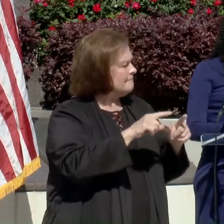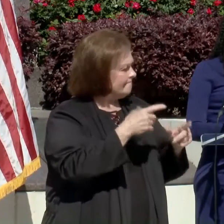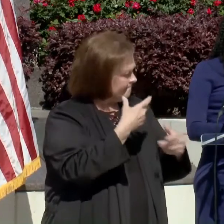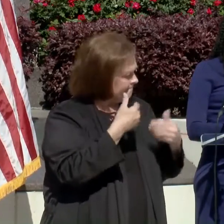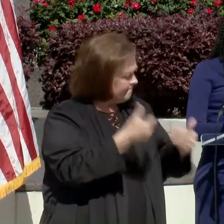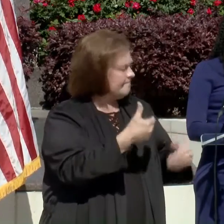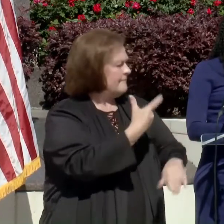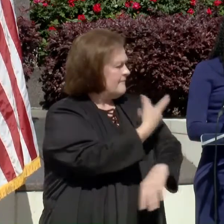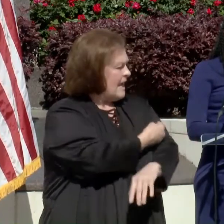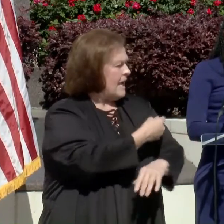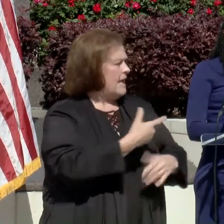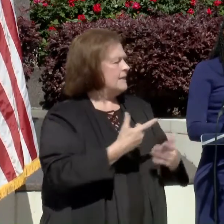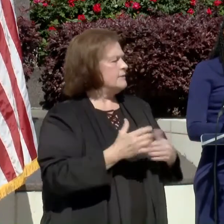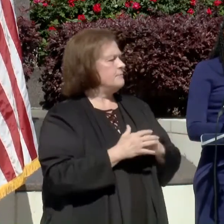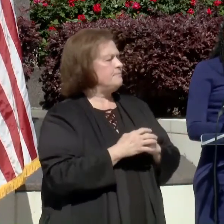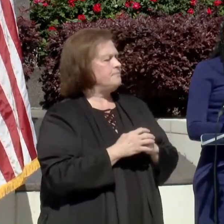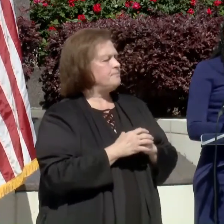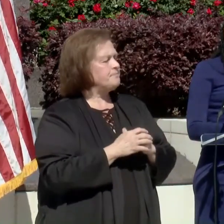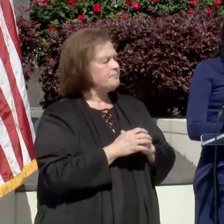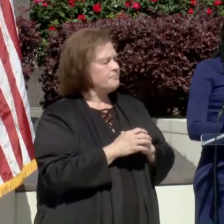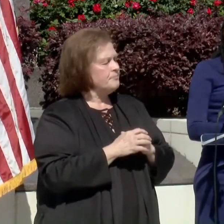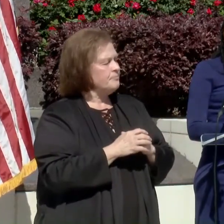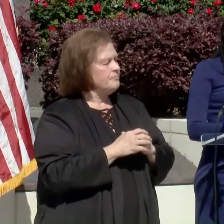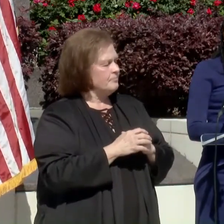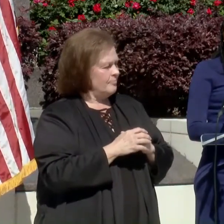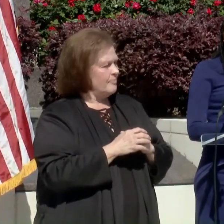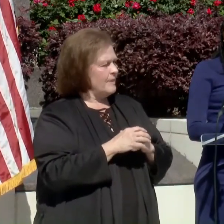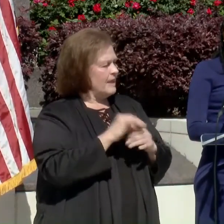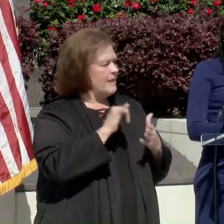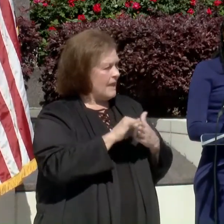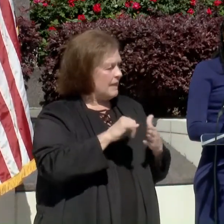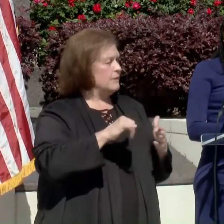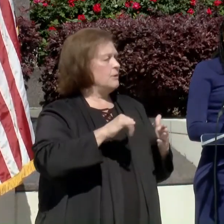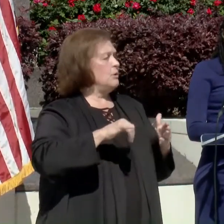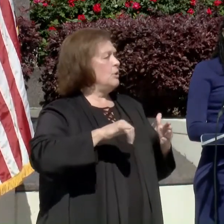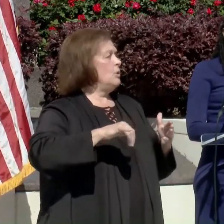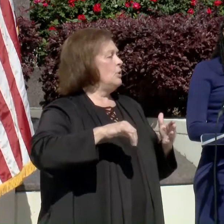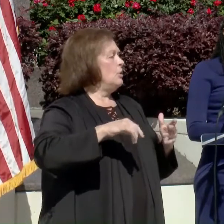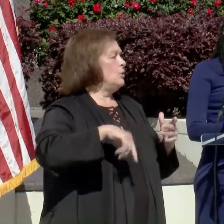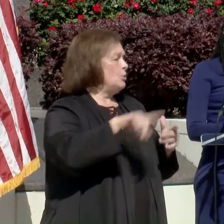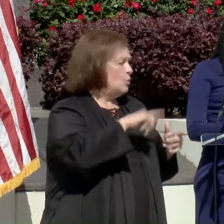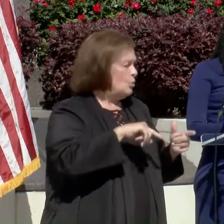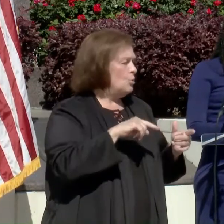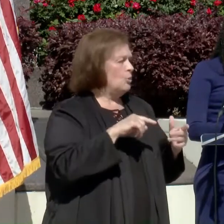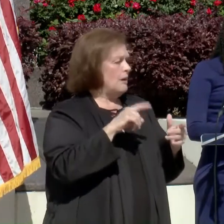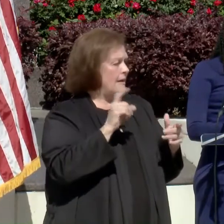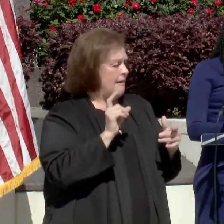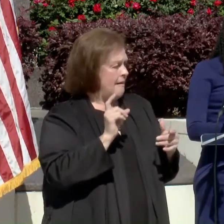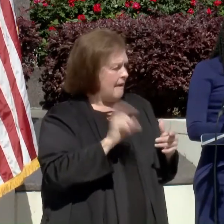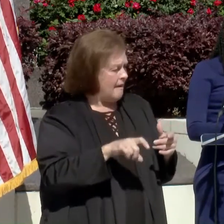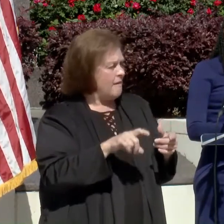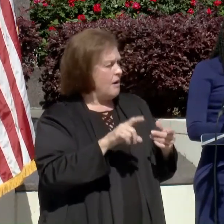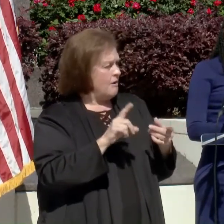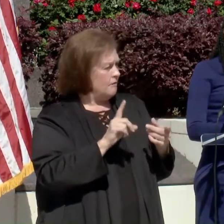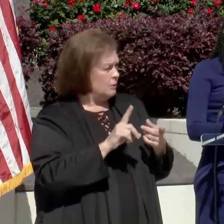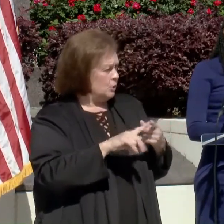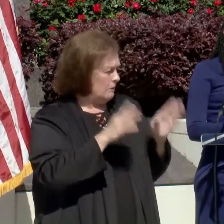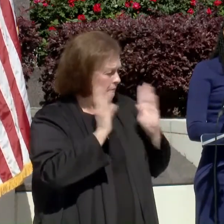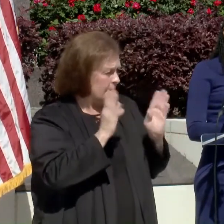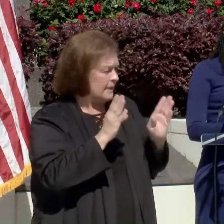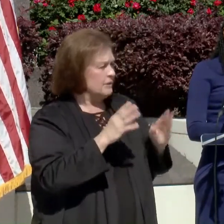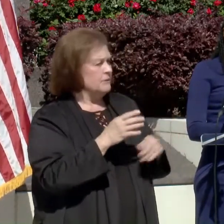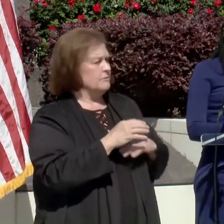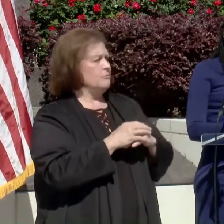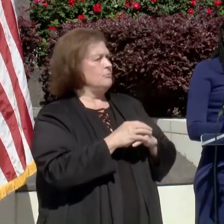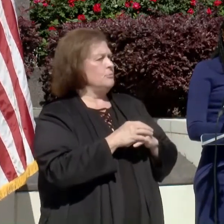nowhere near the numbers for herd immunity, and I think it's going to take a concerted effort. It's going to take a communal response, and I think it's time for individuals